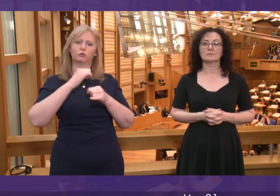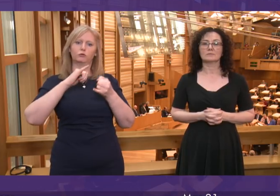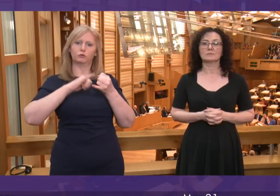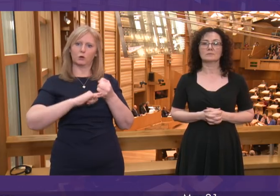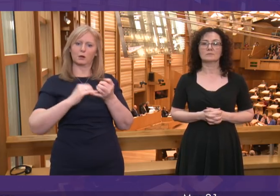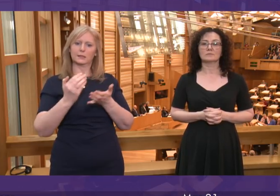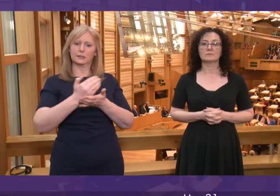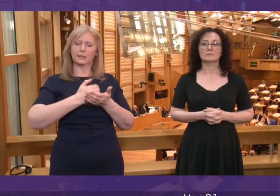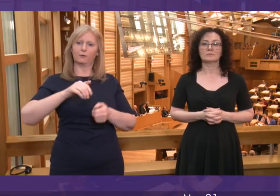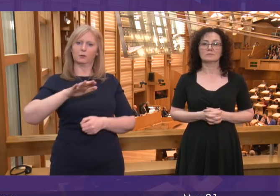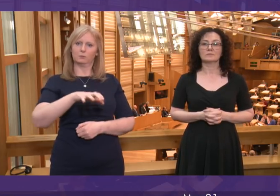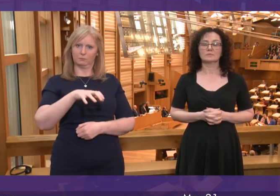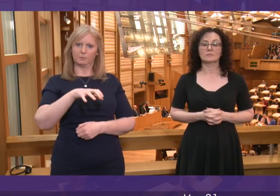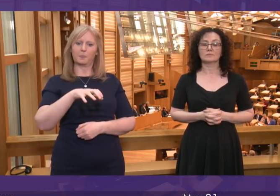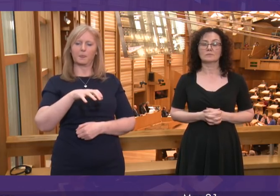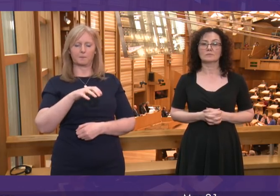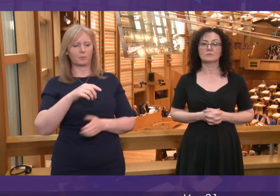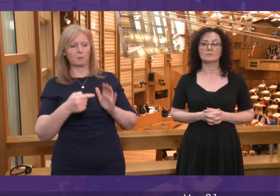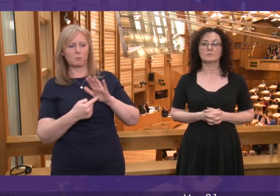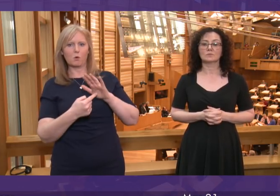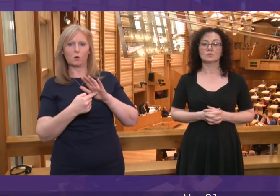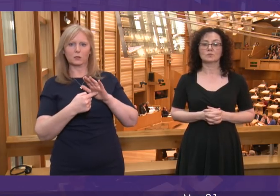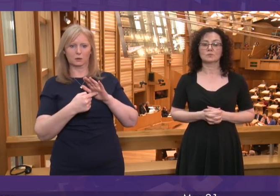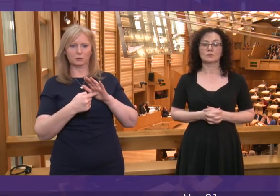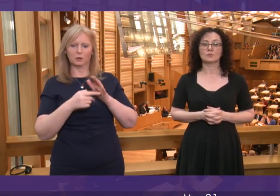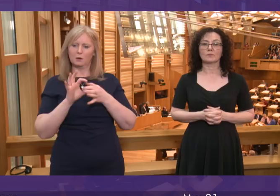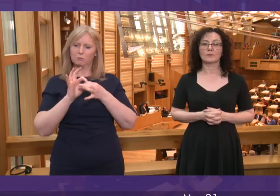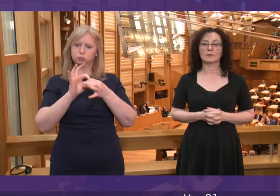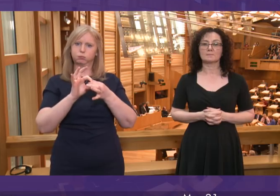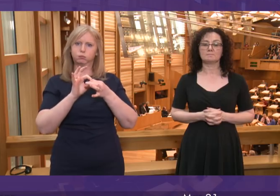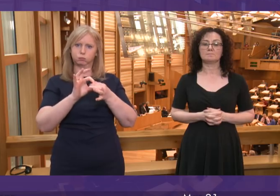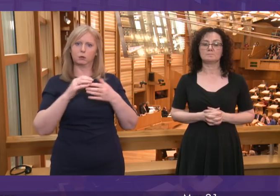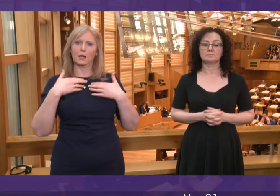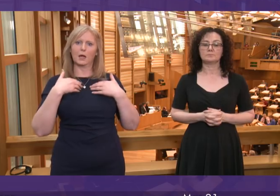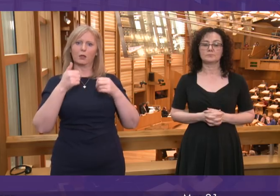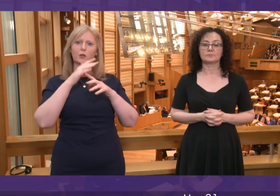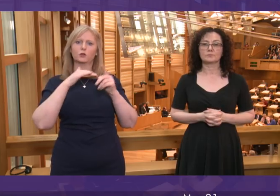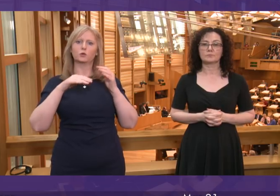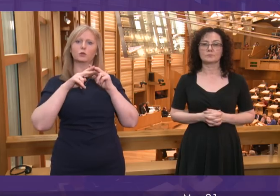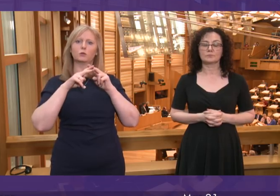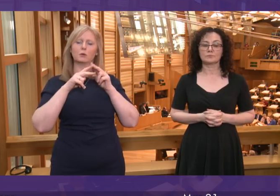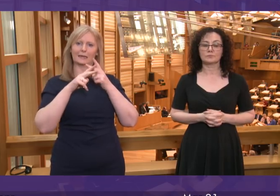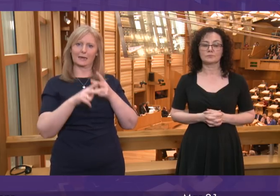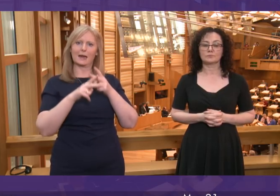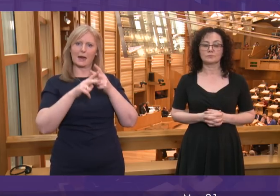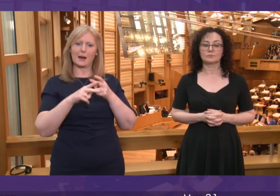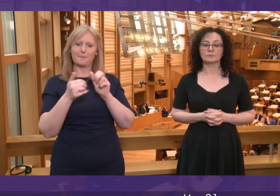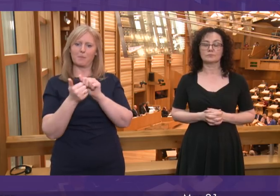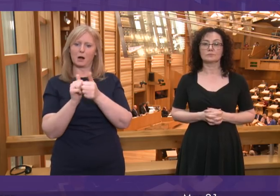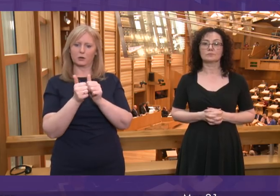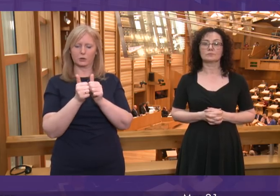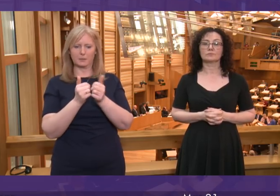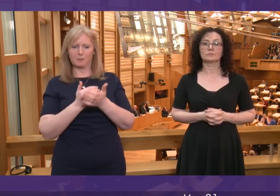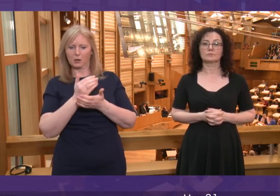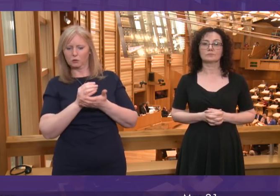in the city. I think it is important that we work with health and social care partnerships on new approaches, as well as making sure that we are investing